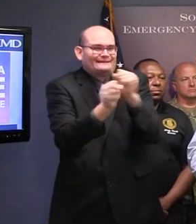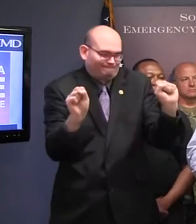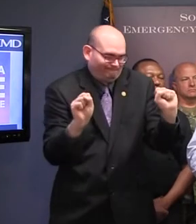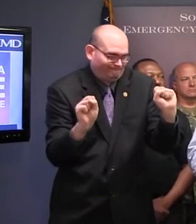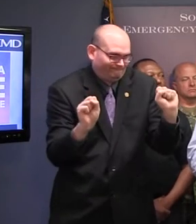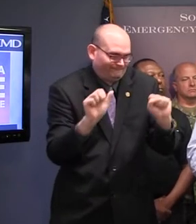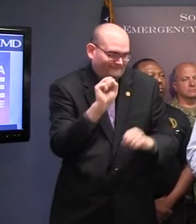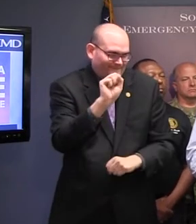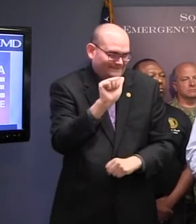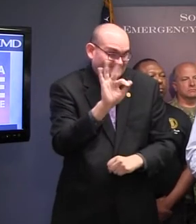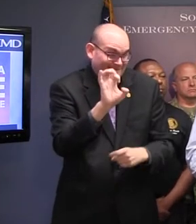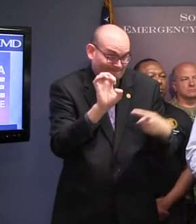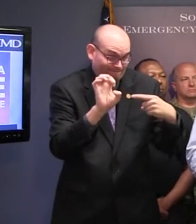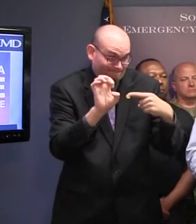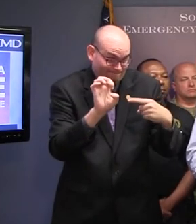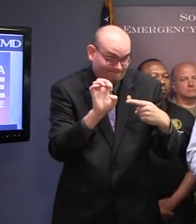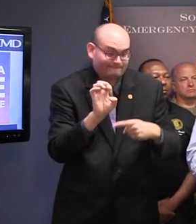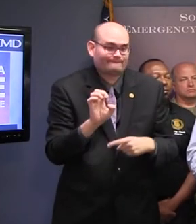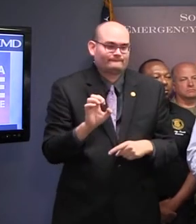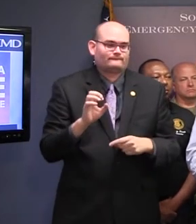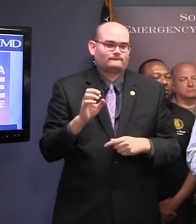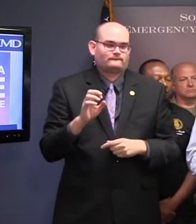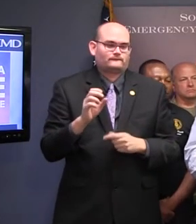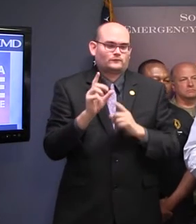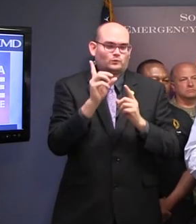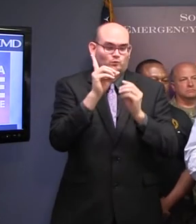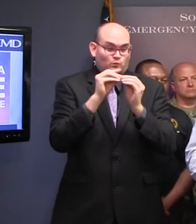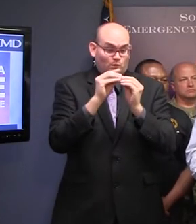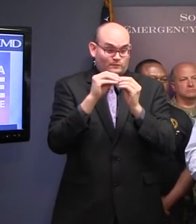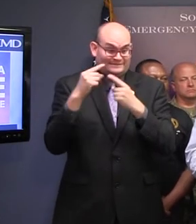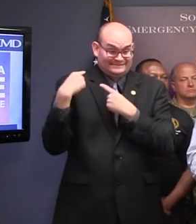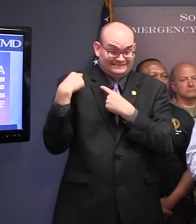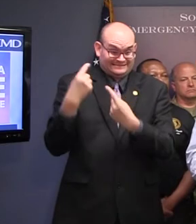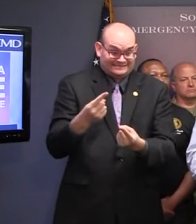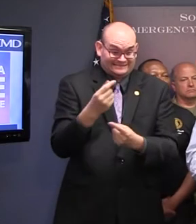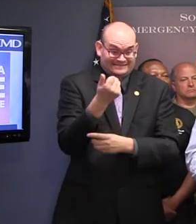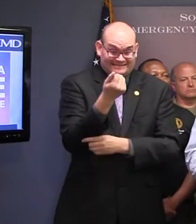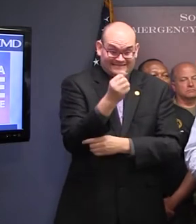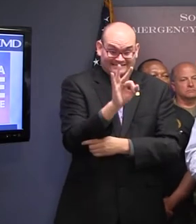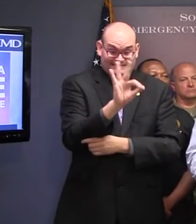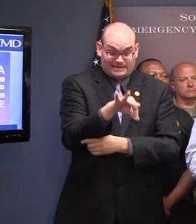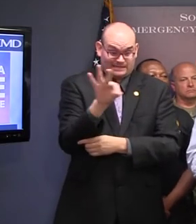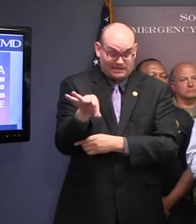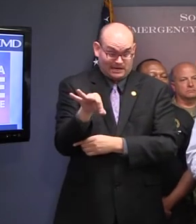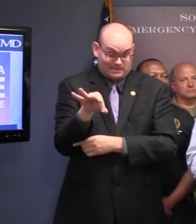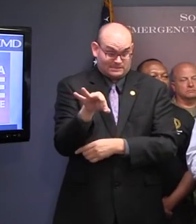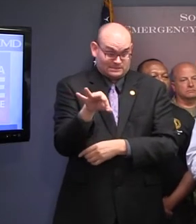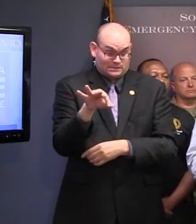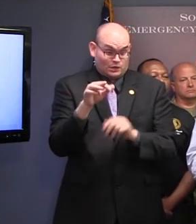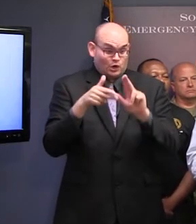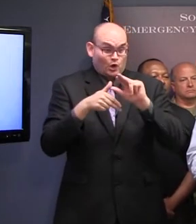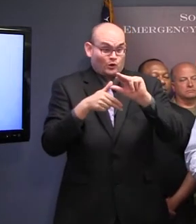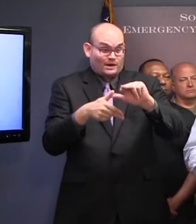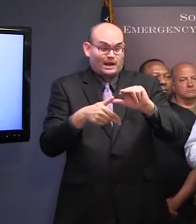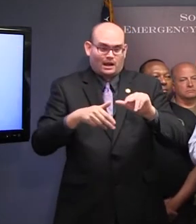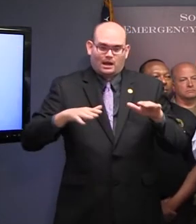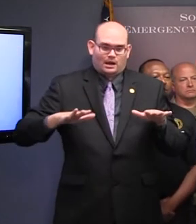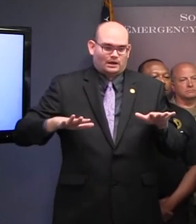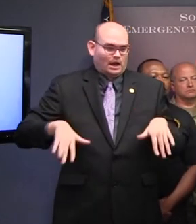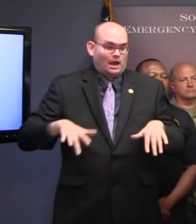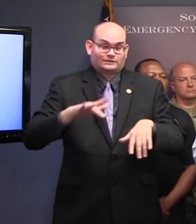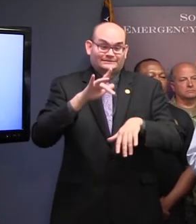And there's one other thing to remember, since 1999, we've not had a hurricane come to South Carolina